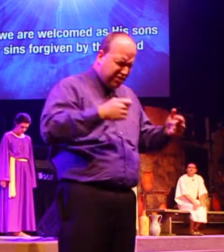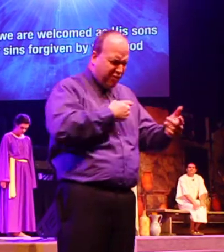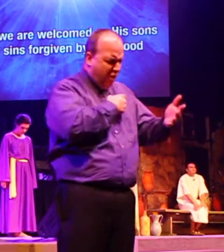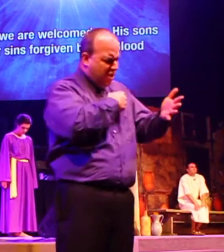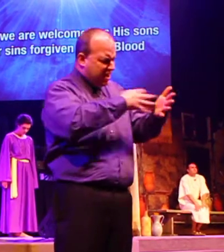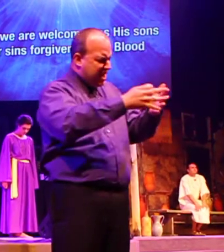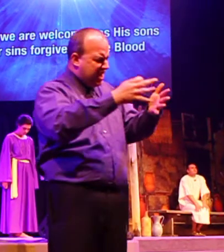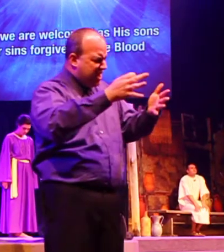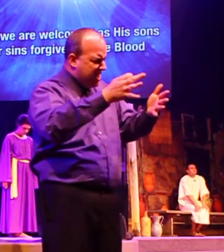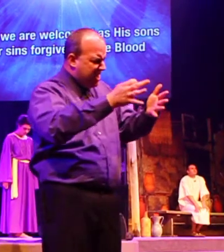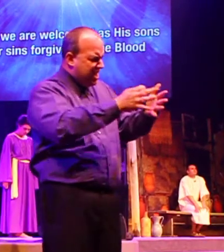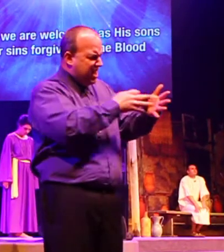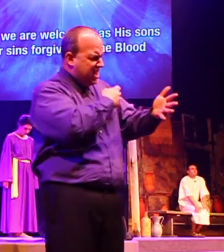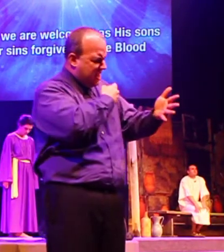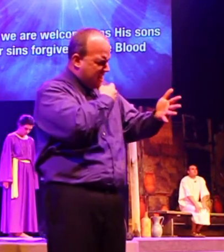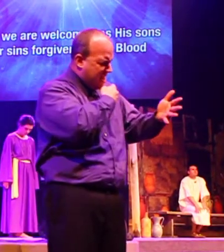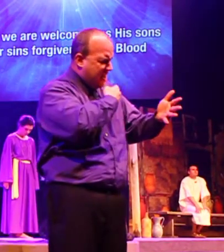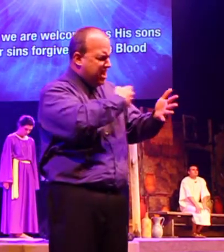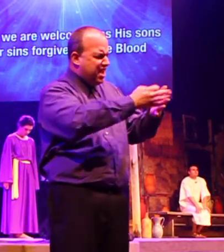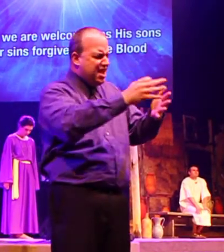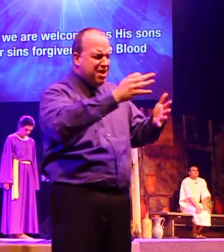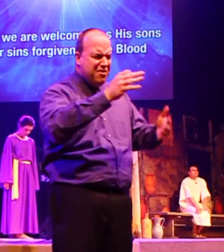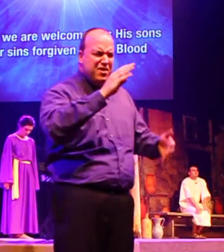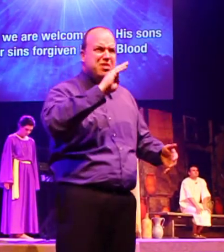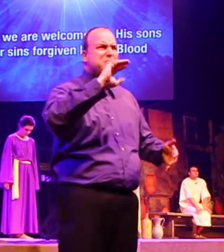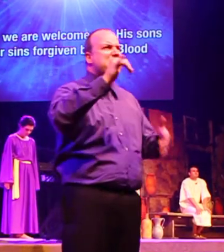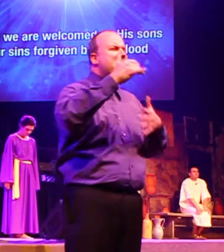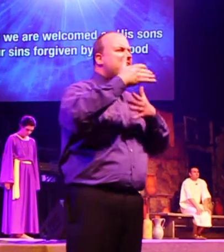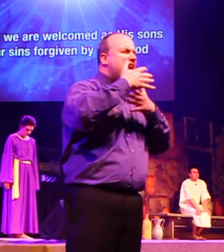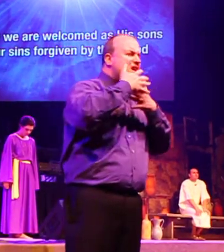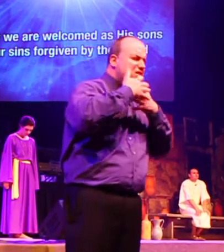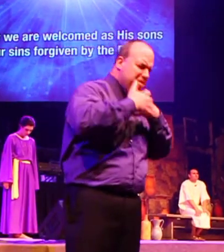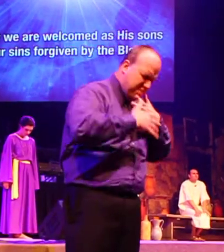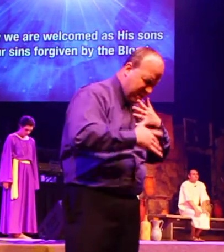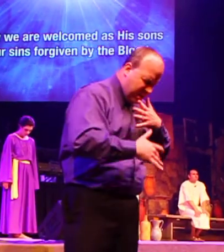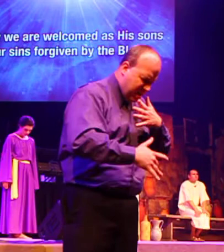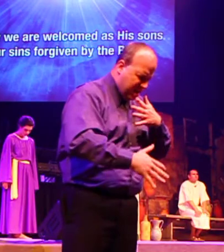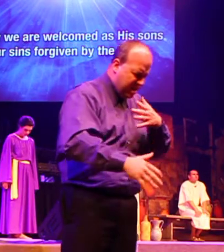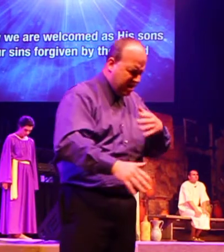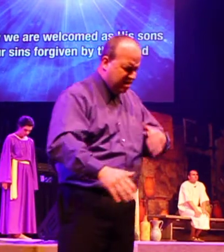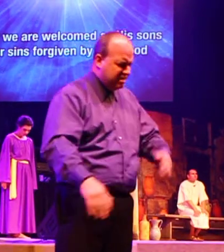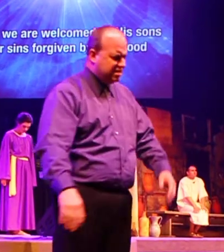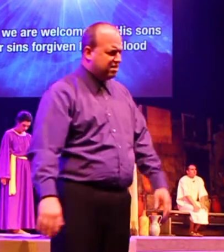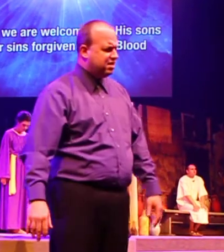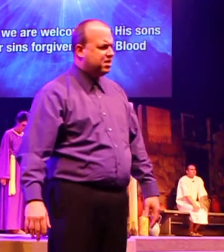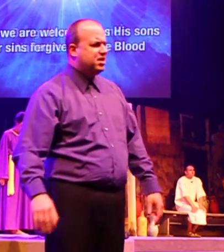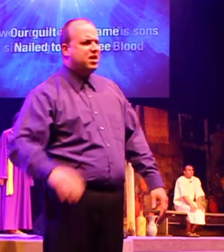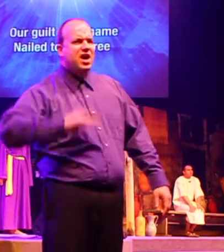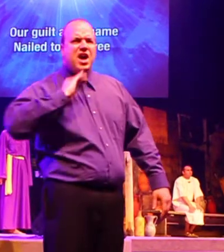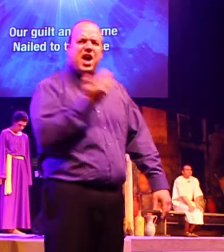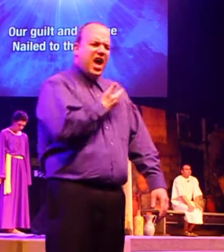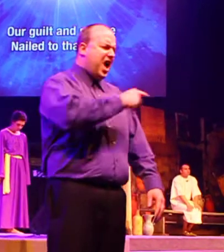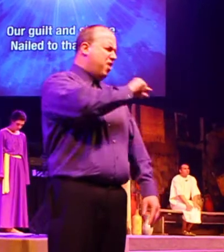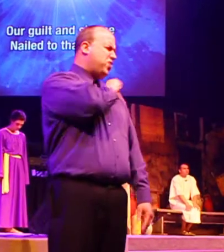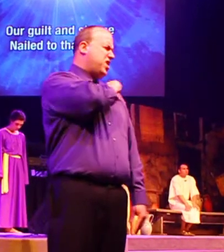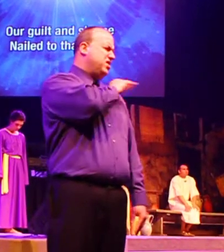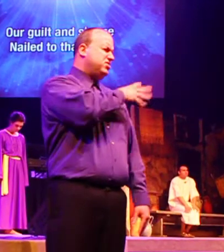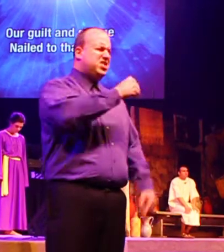forgiven by the blood Our guilt